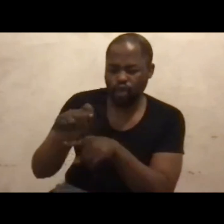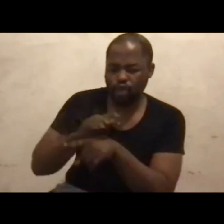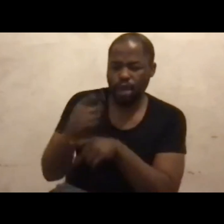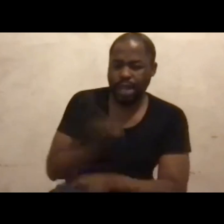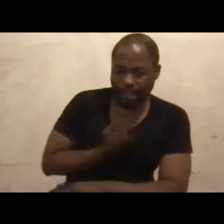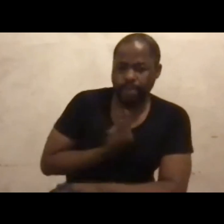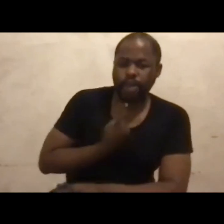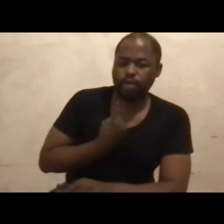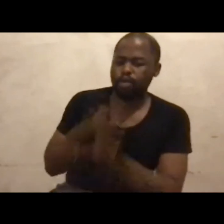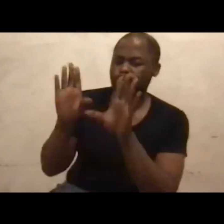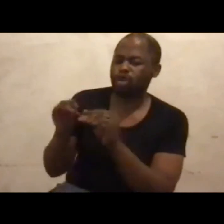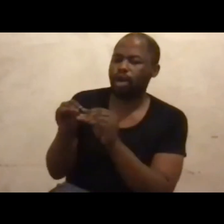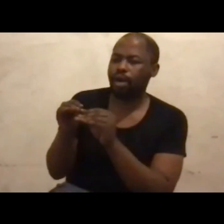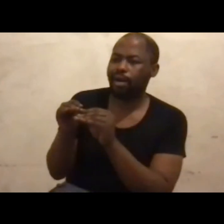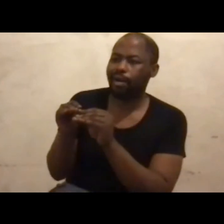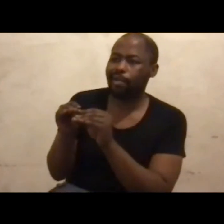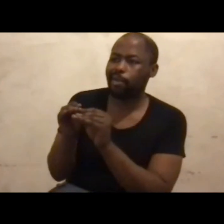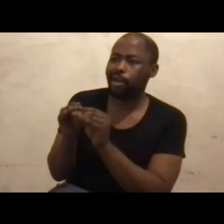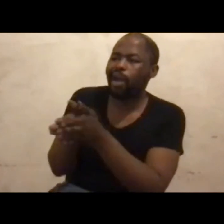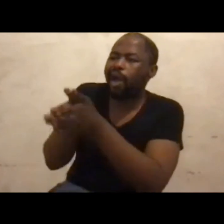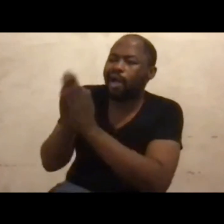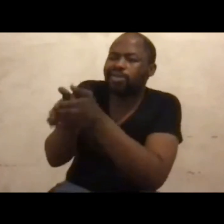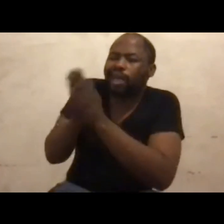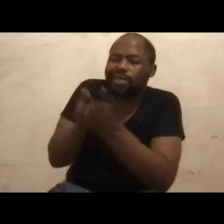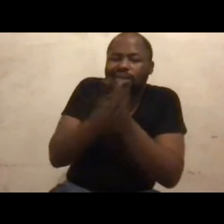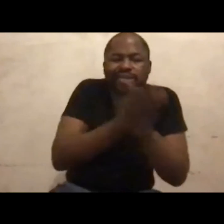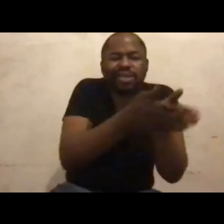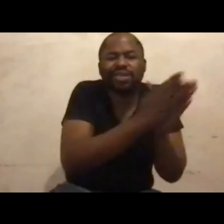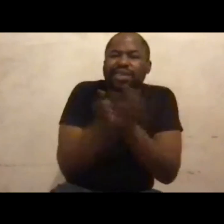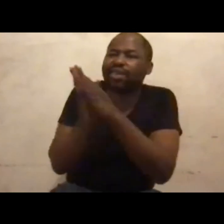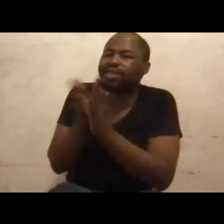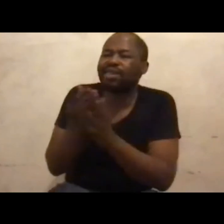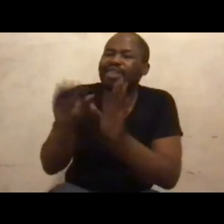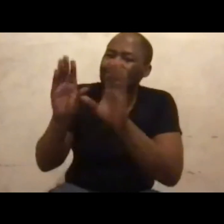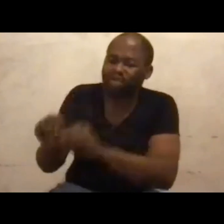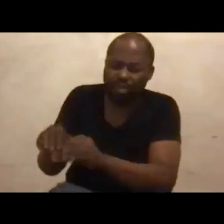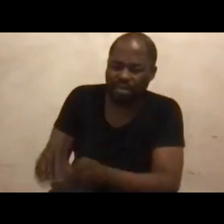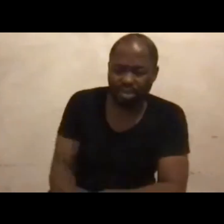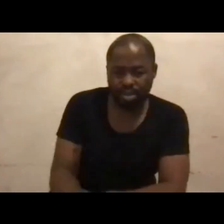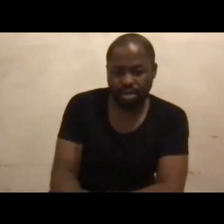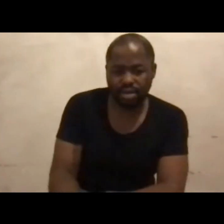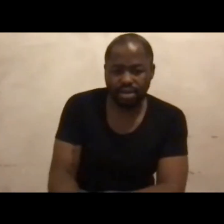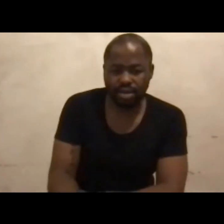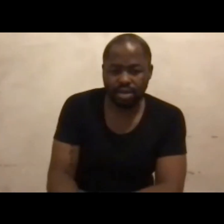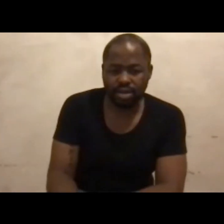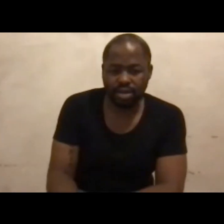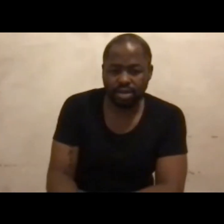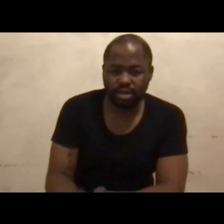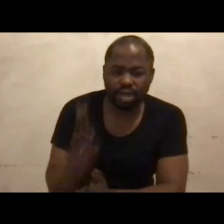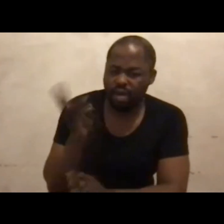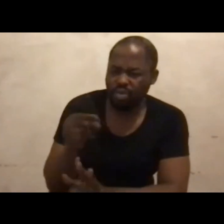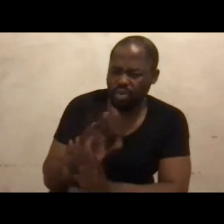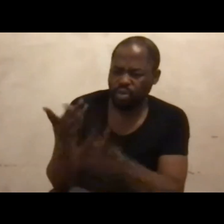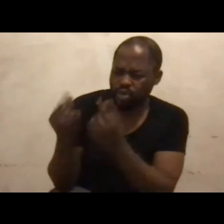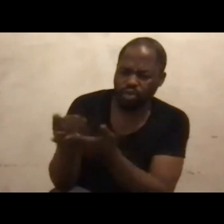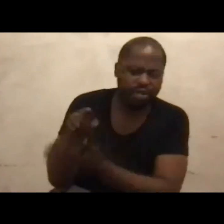Stop asking. Because in asking, you are presenting people with a begging bowl. I'm not going to present anybody with a begging bowl